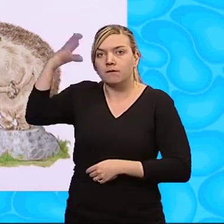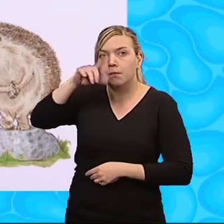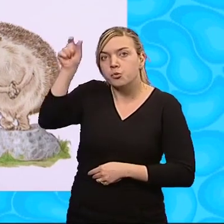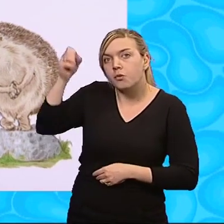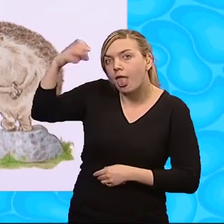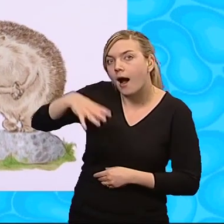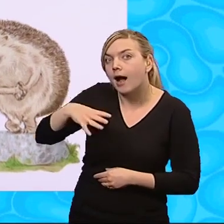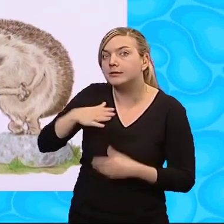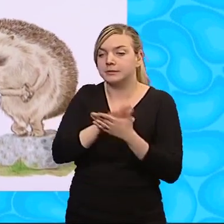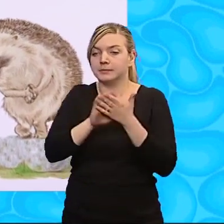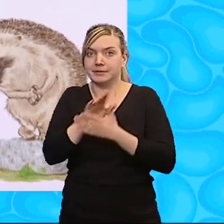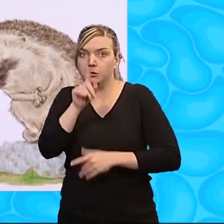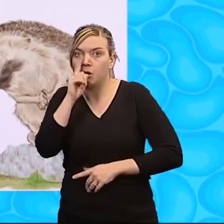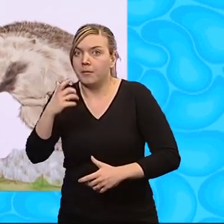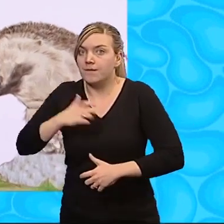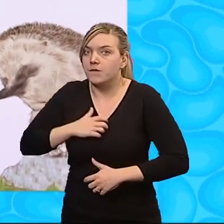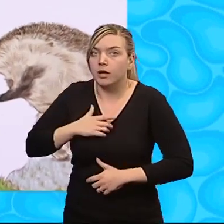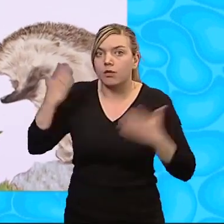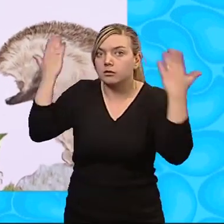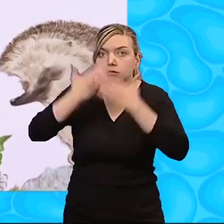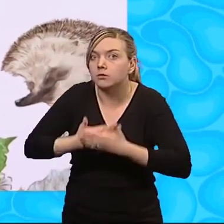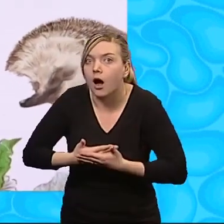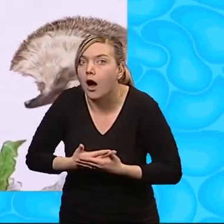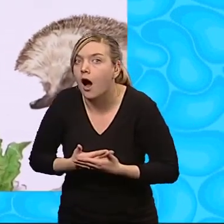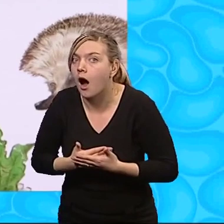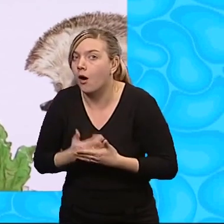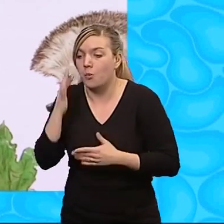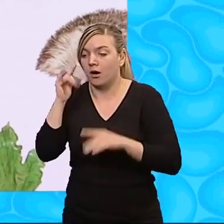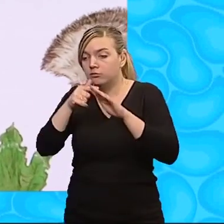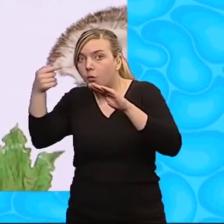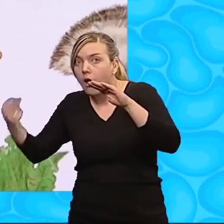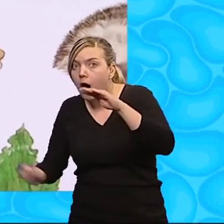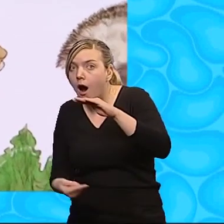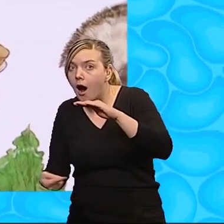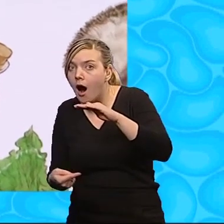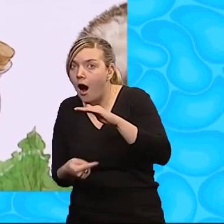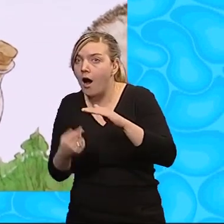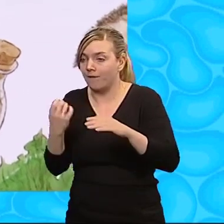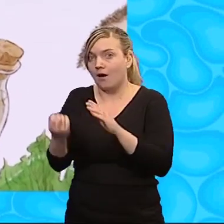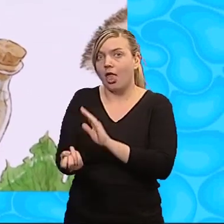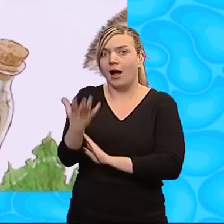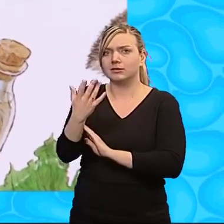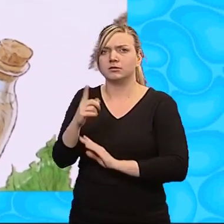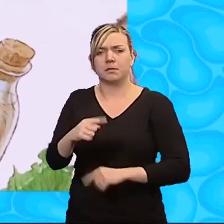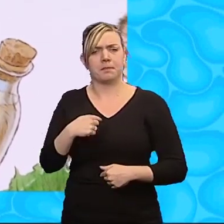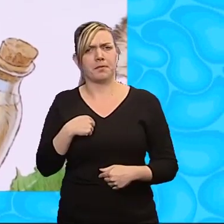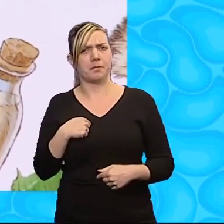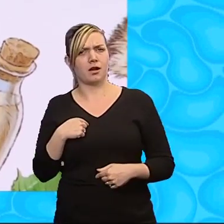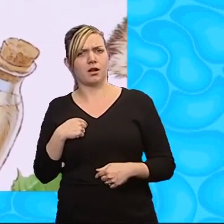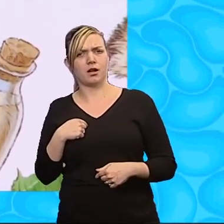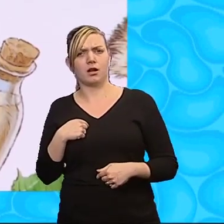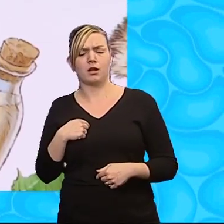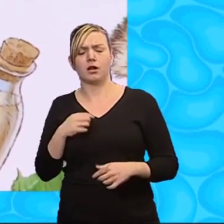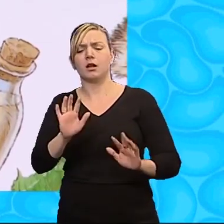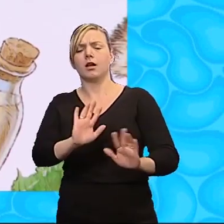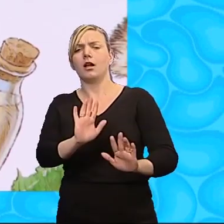so that you will no longer be afraid of the very, very dark in your burrow. But I'm not, Rabbit stopped.